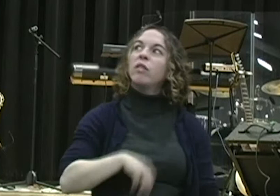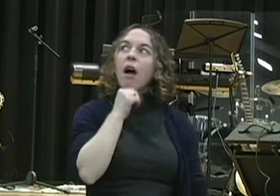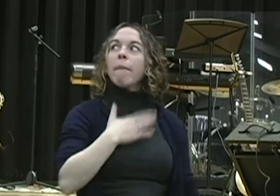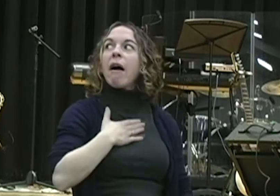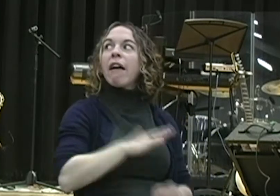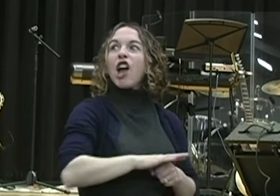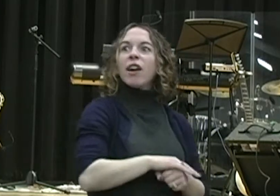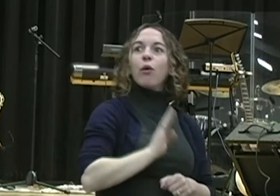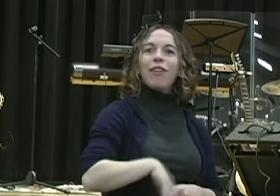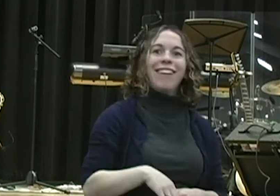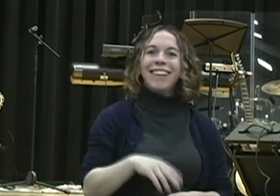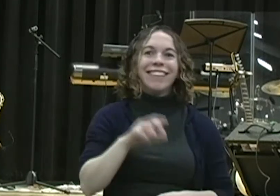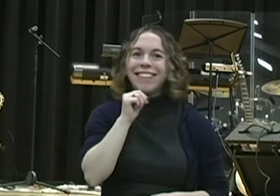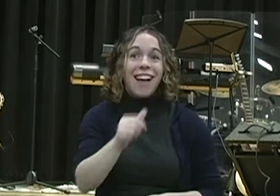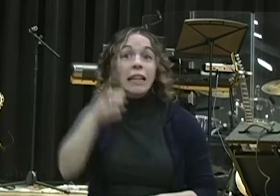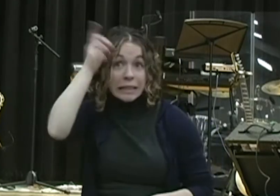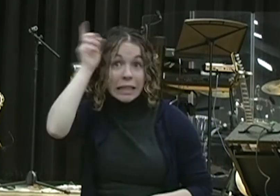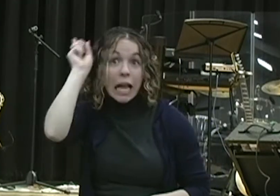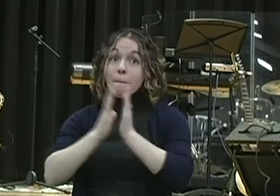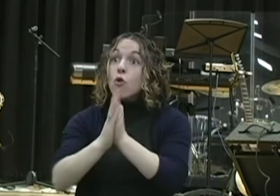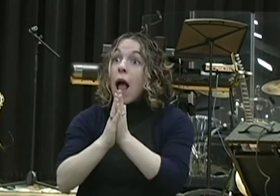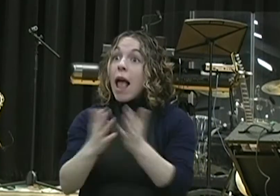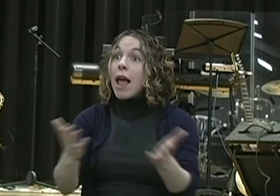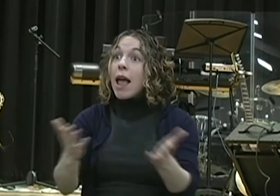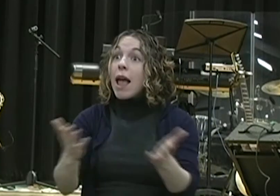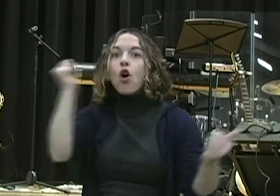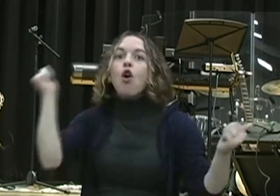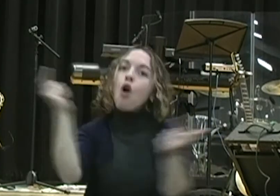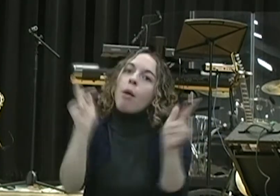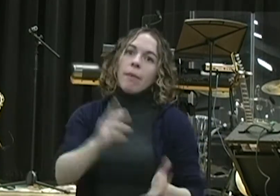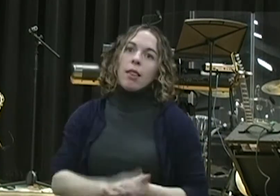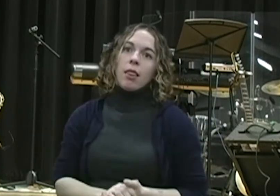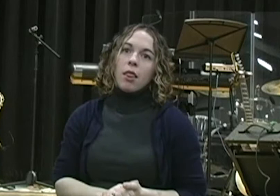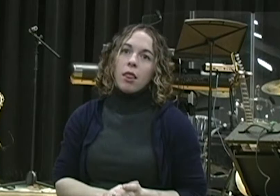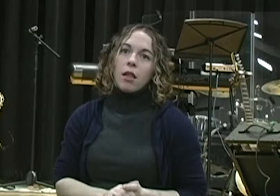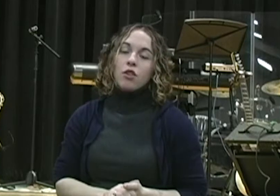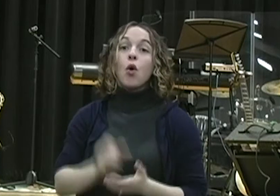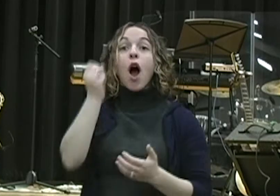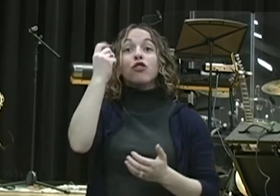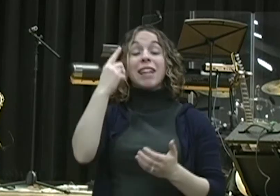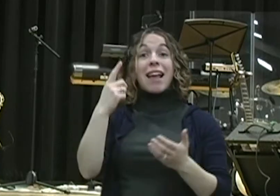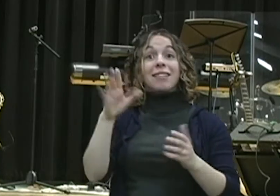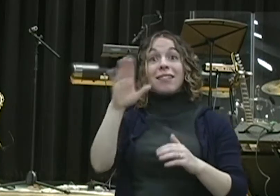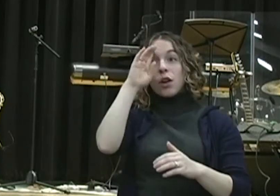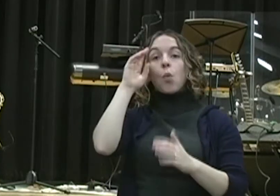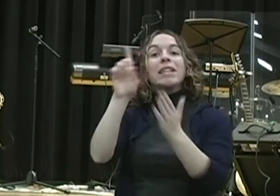but Daniel took this prophecy and it caused him to go pray and